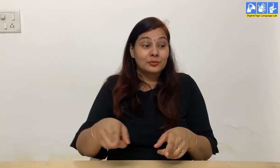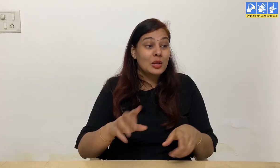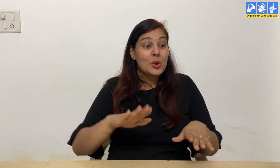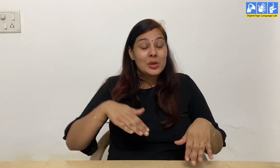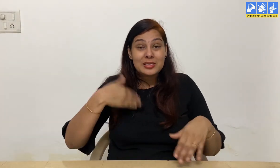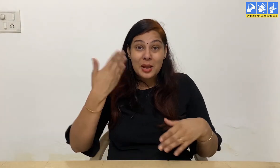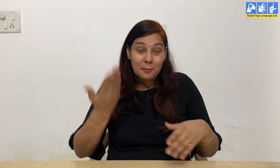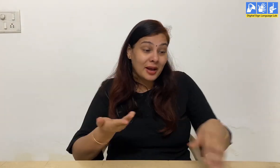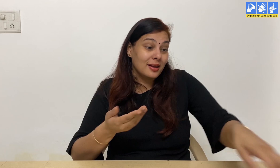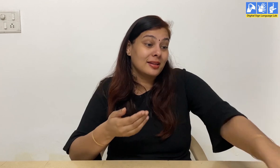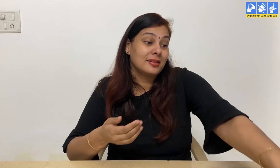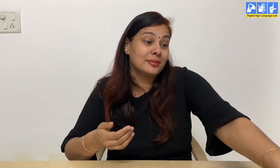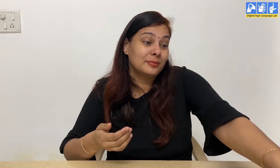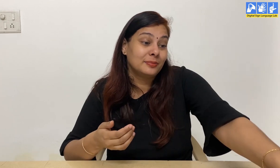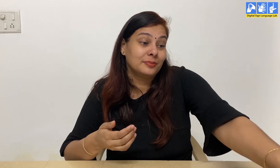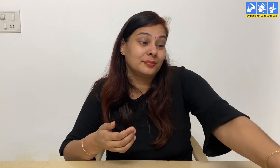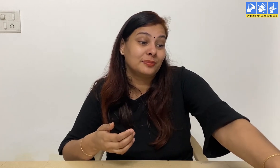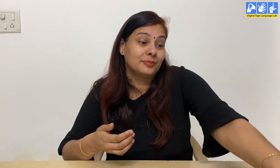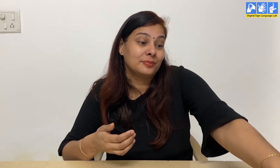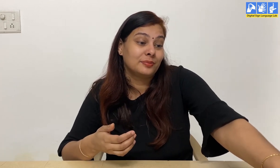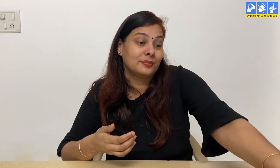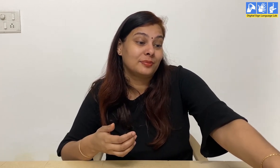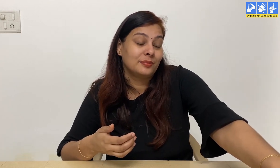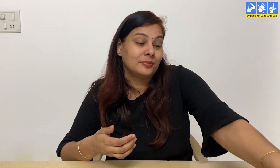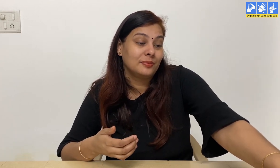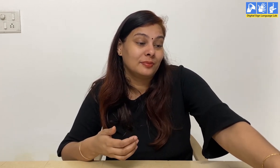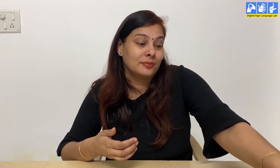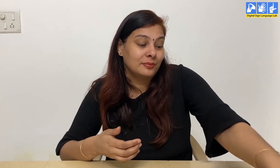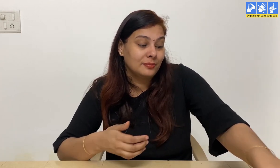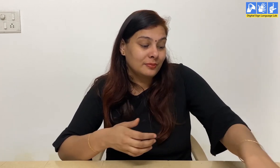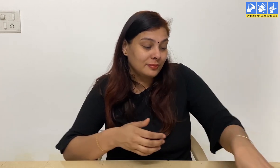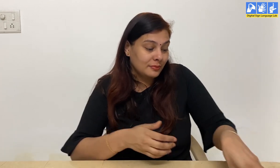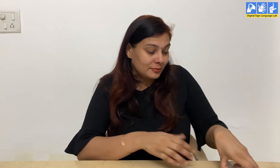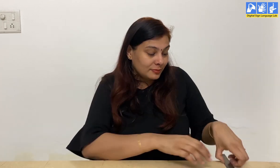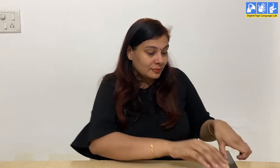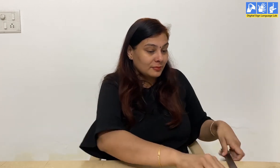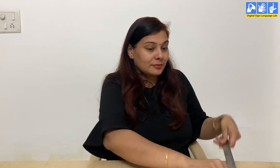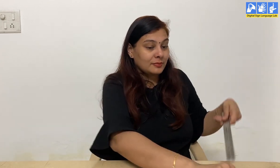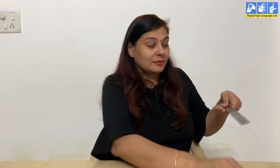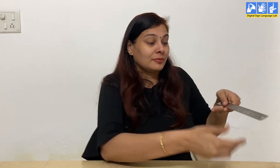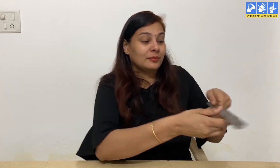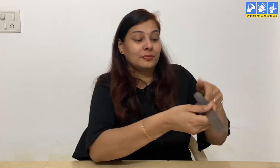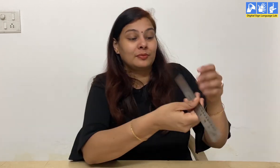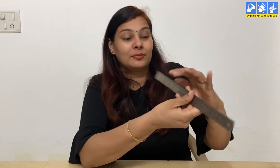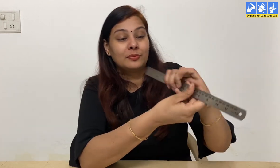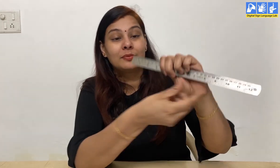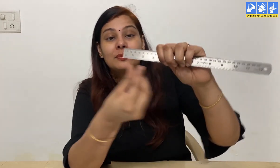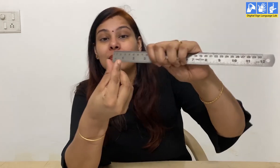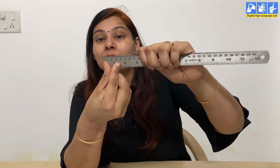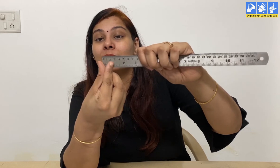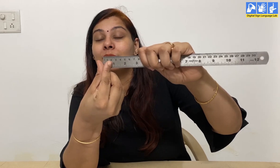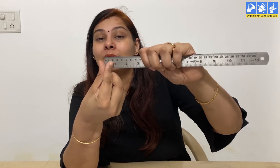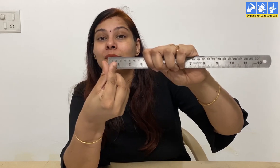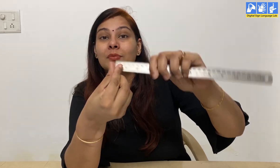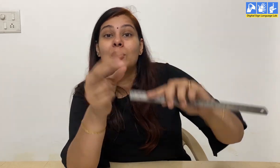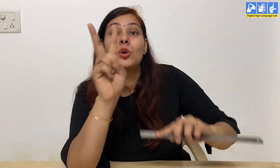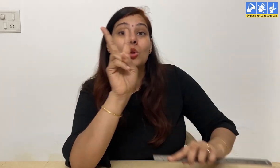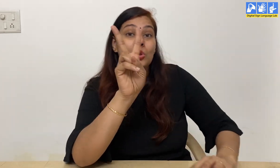After that measure 2 cm on the sheet of paper